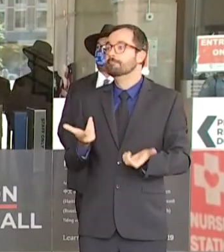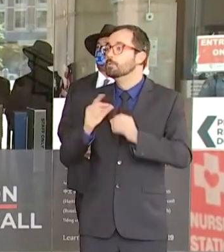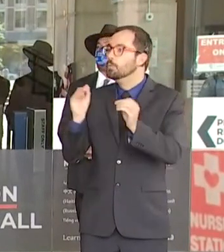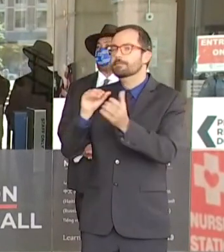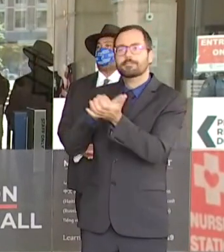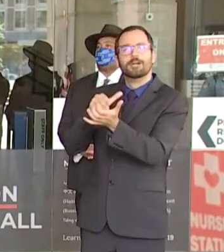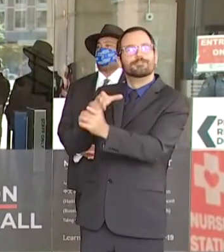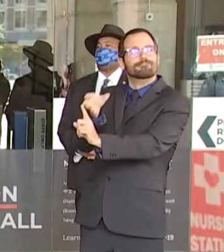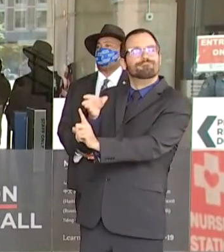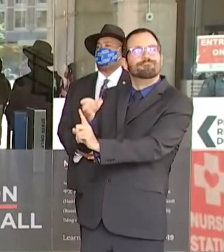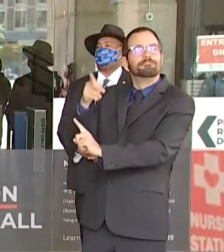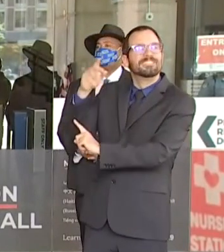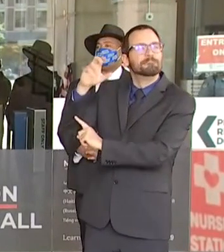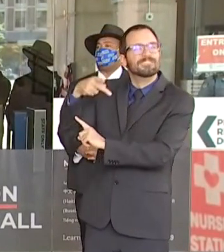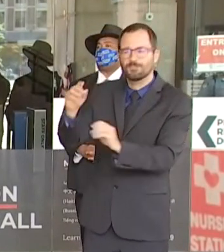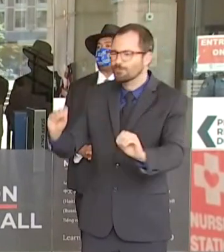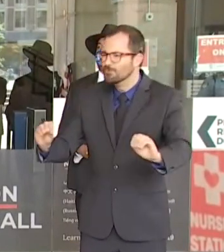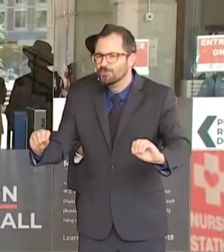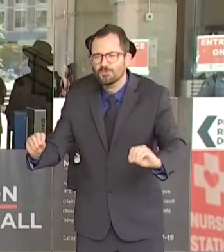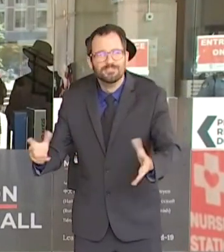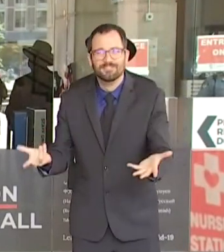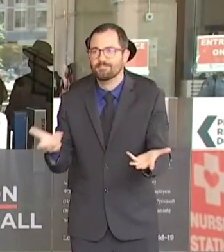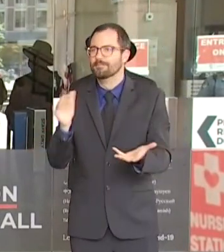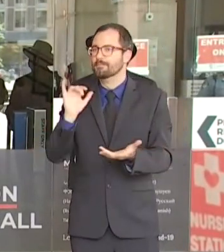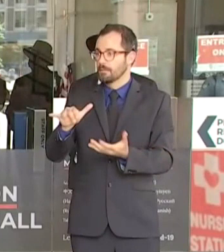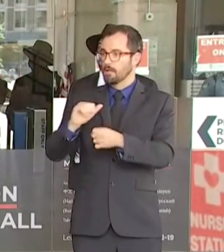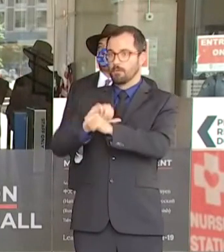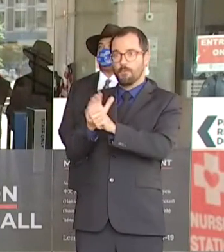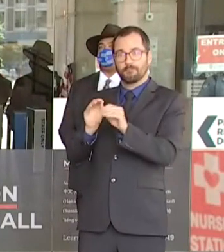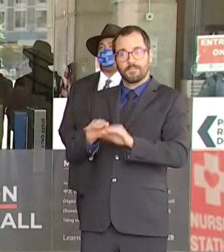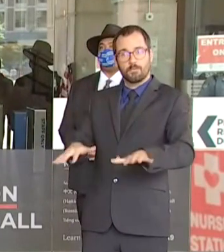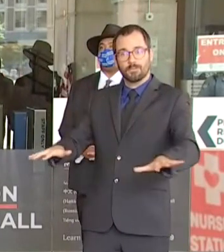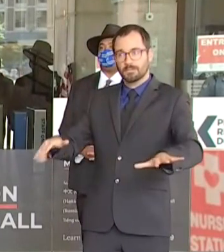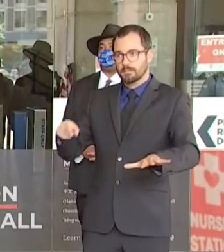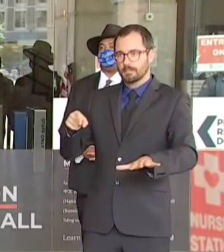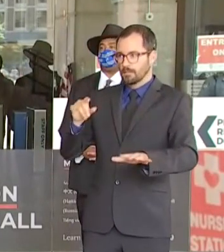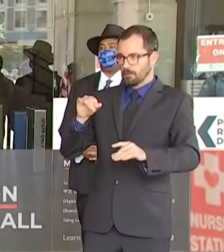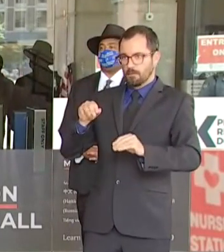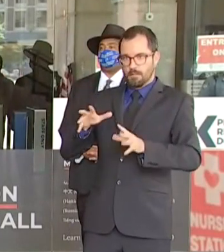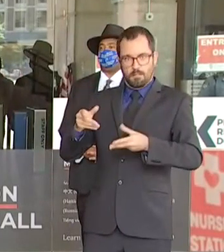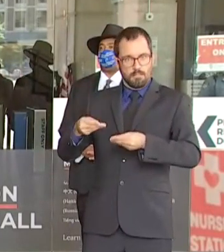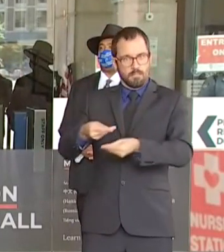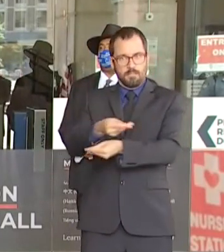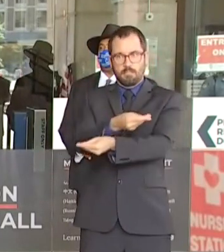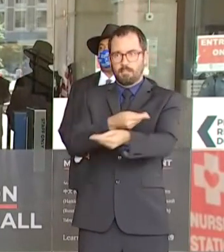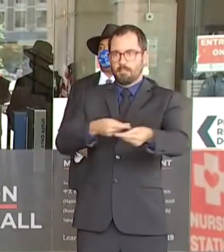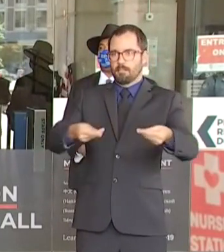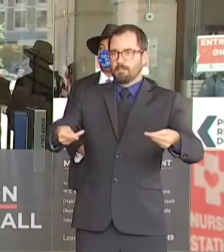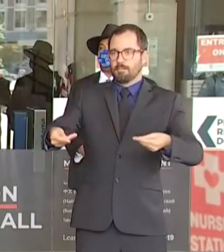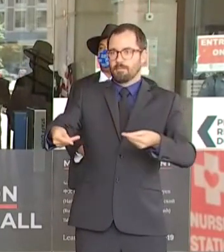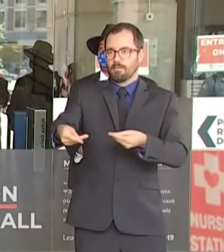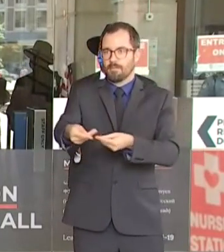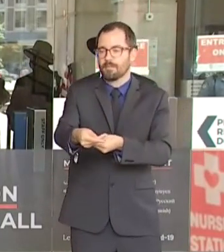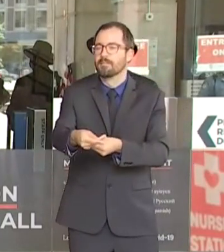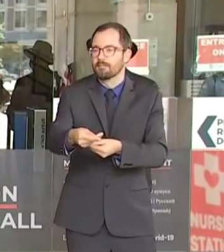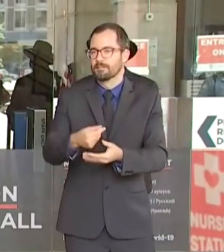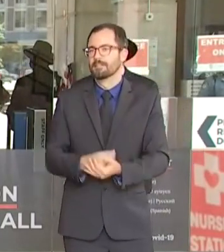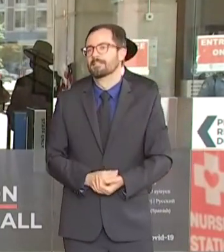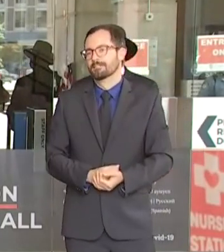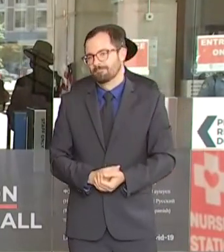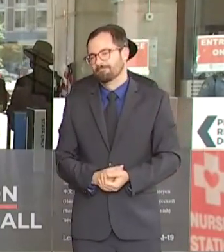is beginning to demonstrate what we already knew on the ground. Latino COVID-19 cases unfortunately